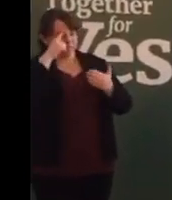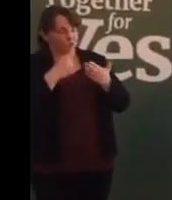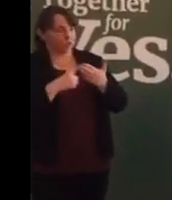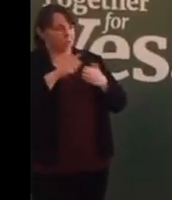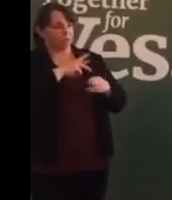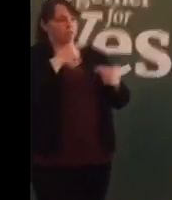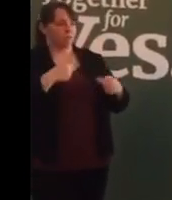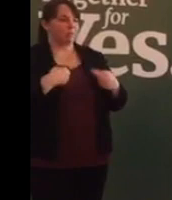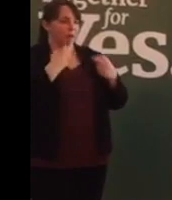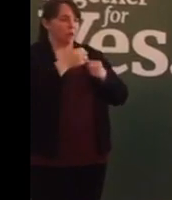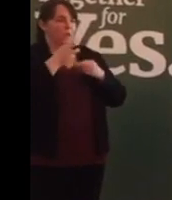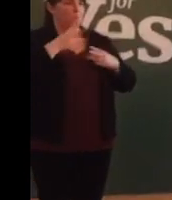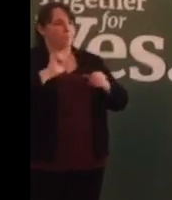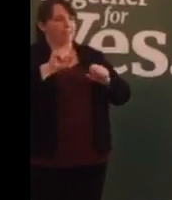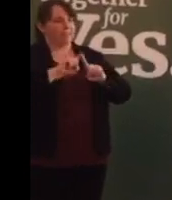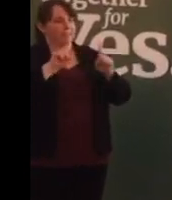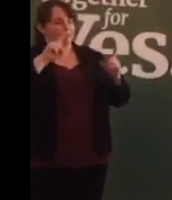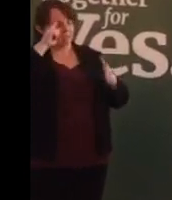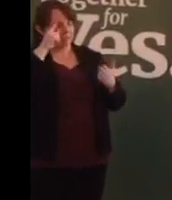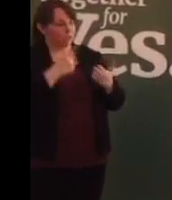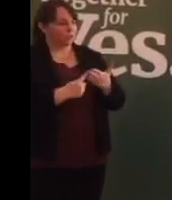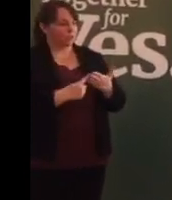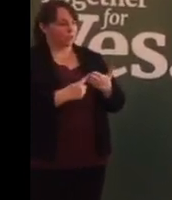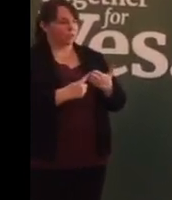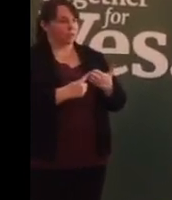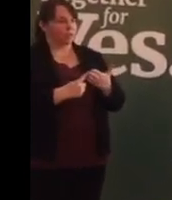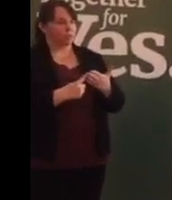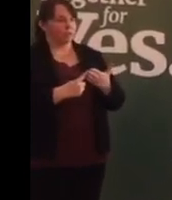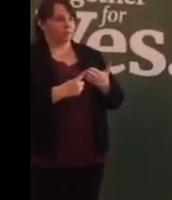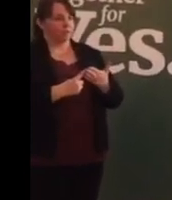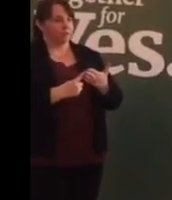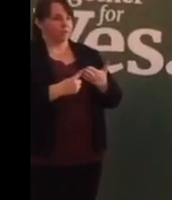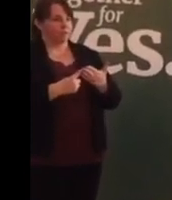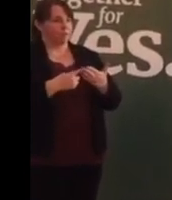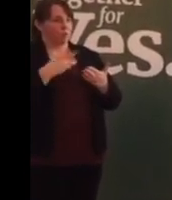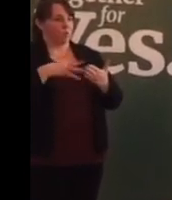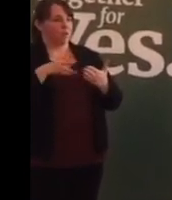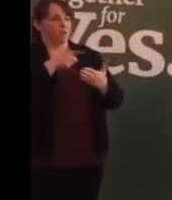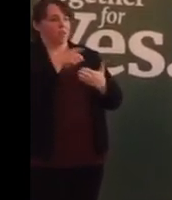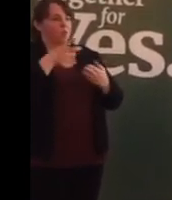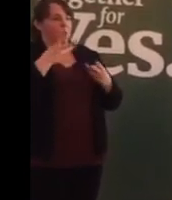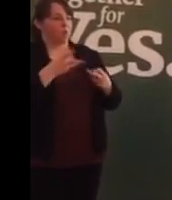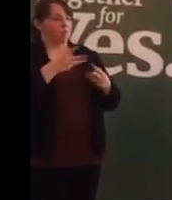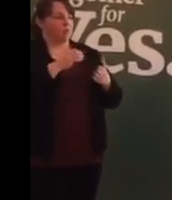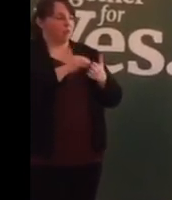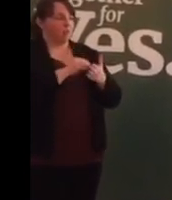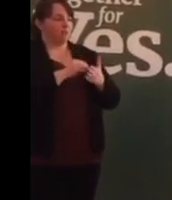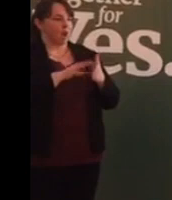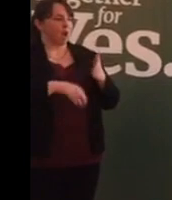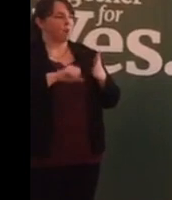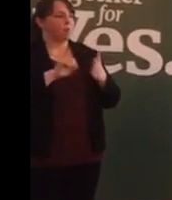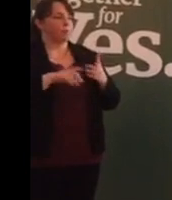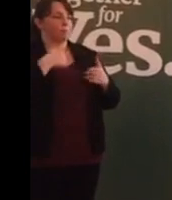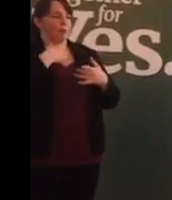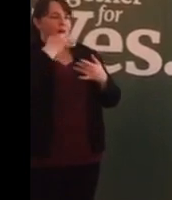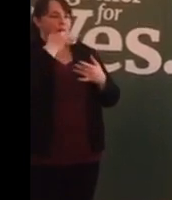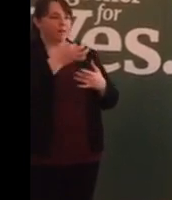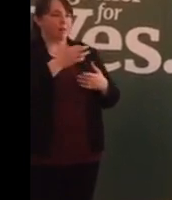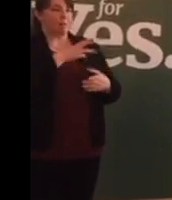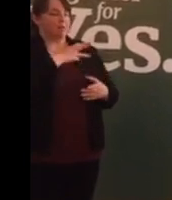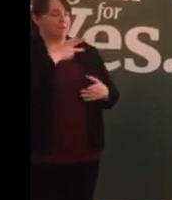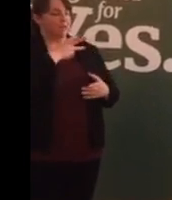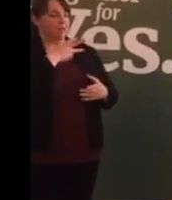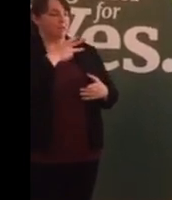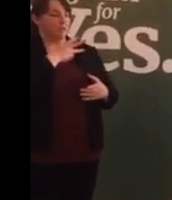women's different decisions in looking for abortion. We are asking them to turn away